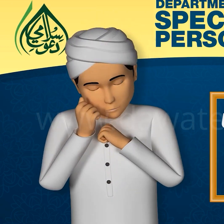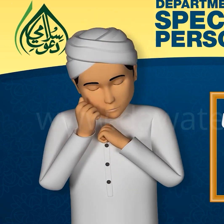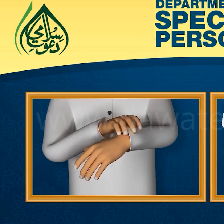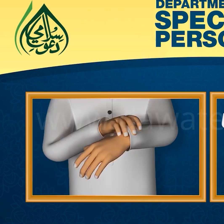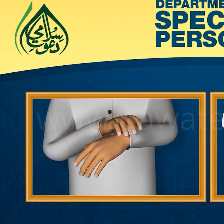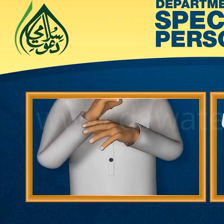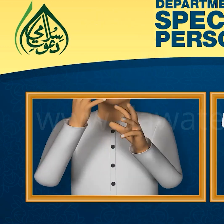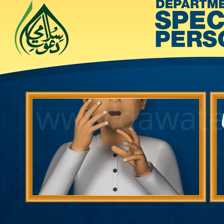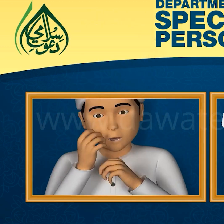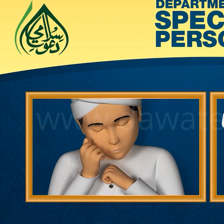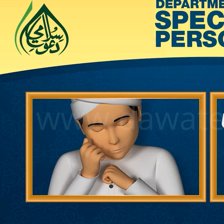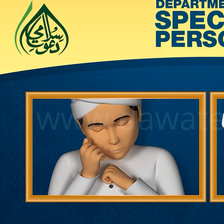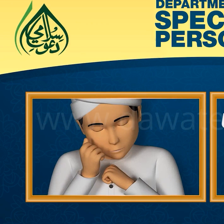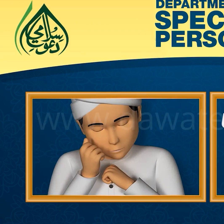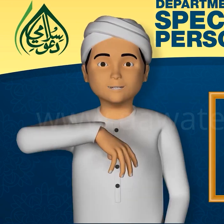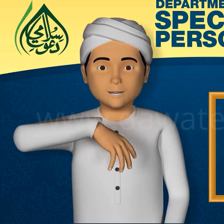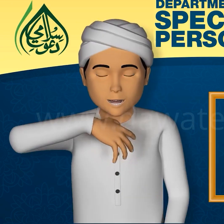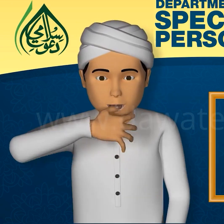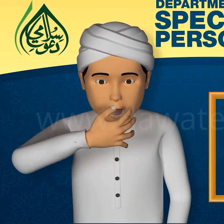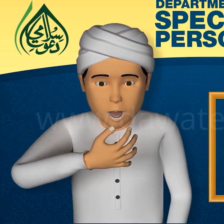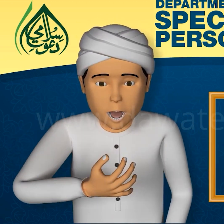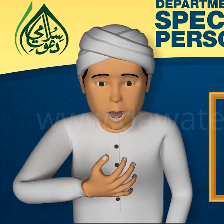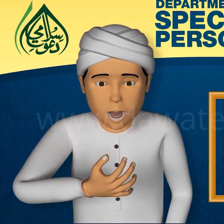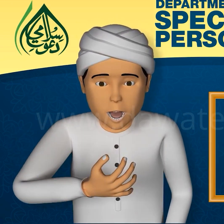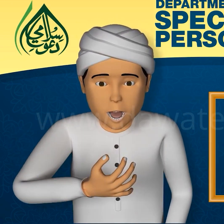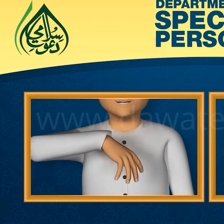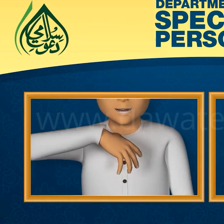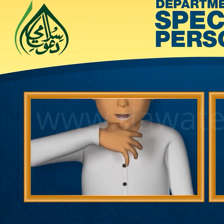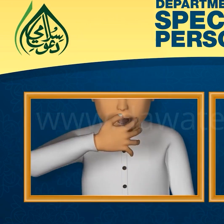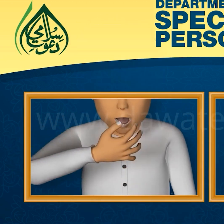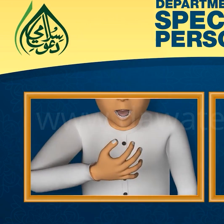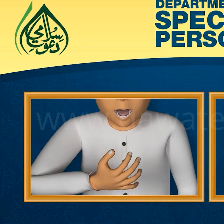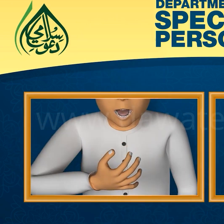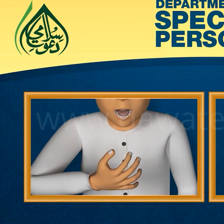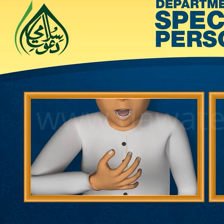Bihoshi K Te K K M K